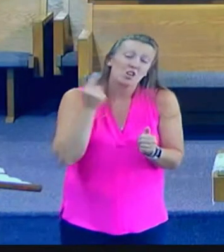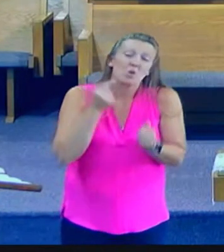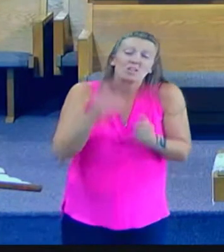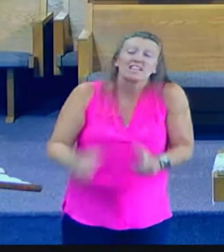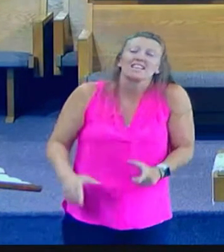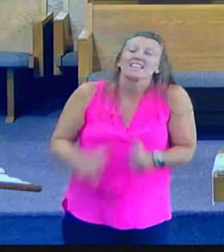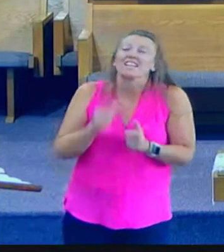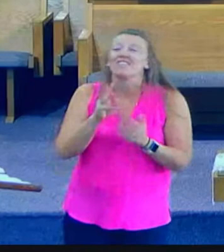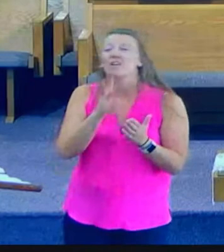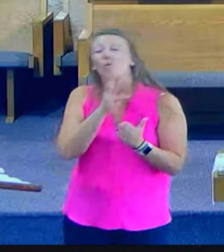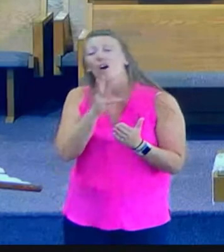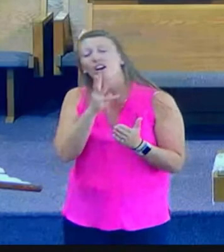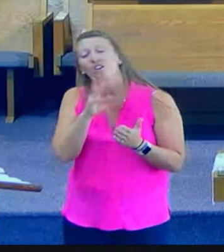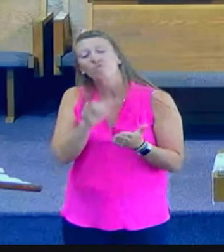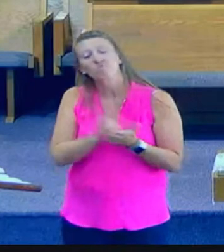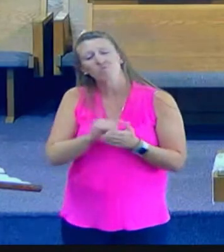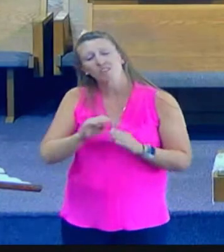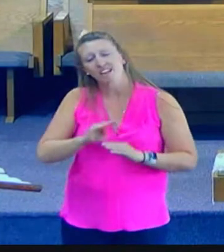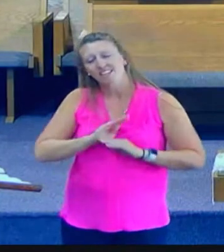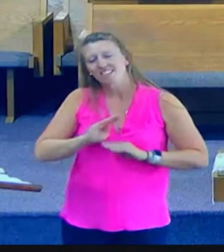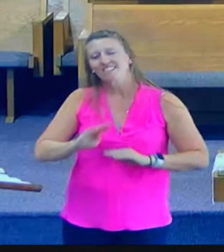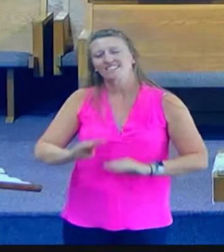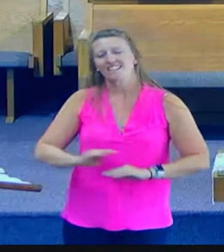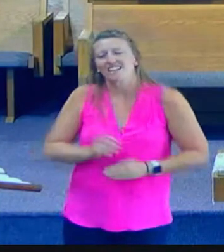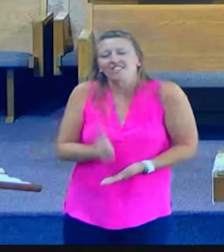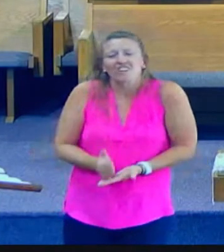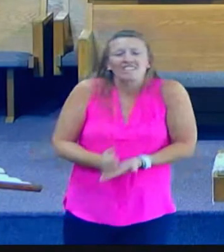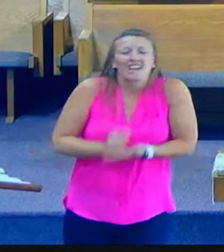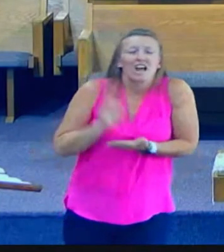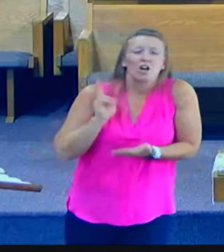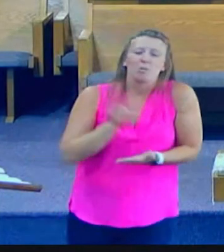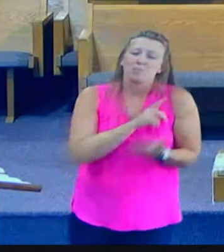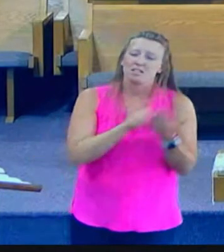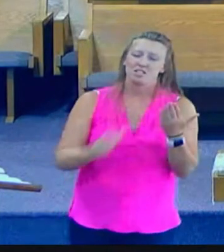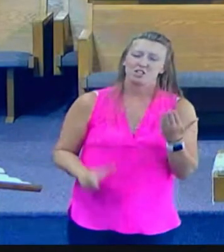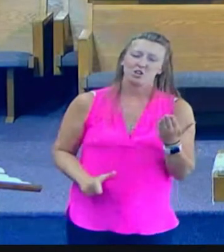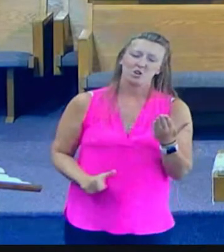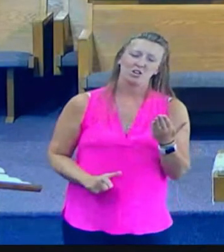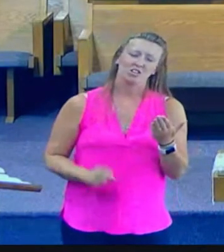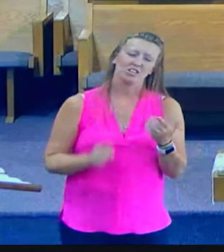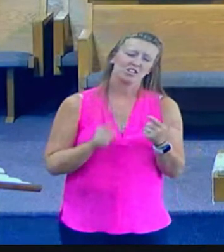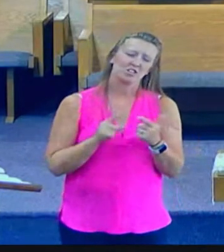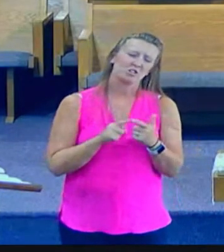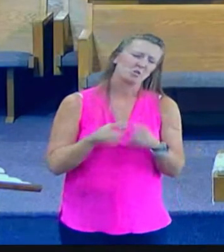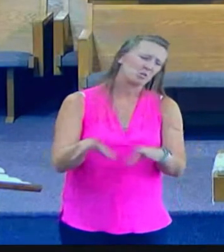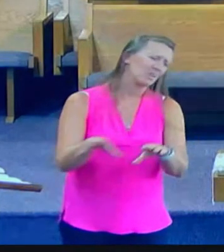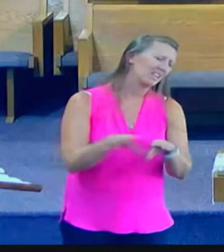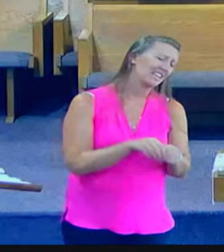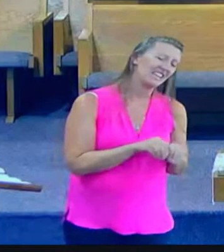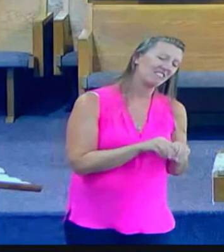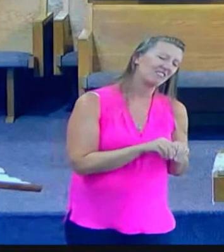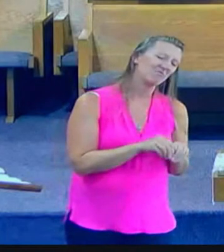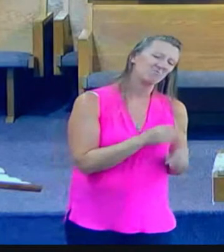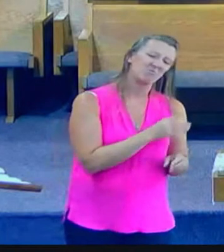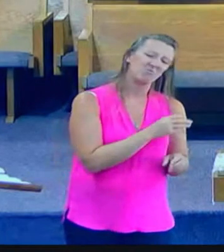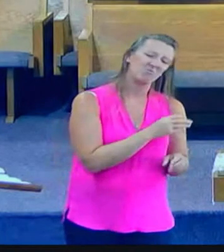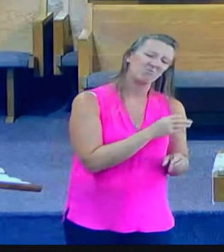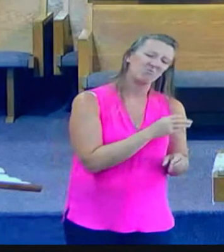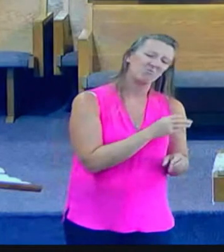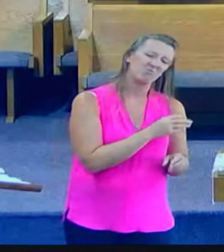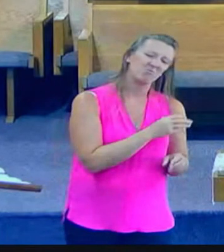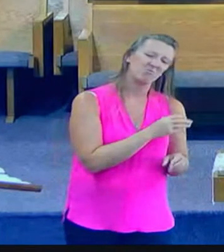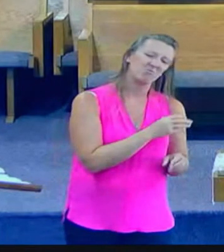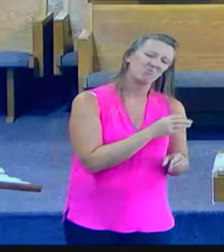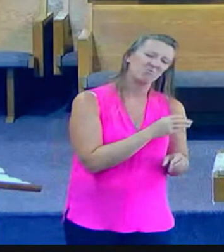that satisfies help us Lord to forsake the comfortable and accept